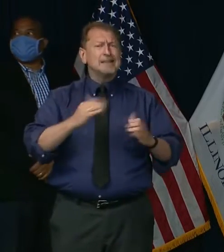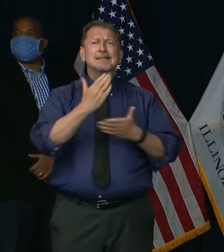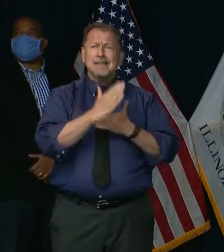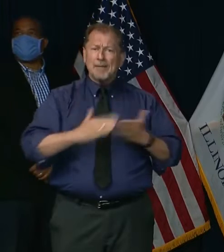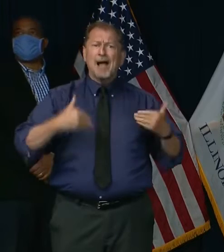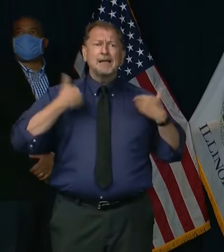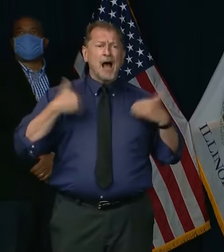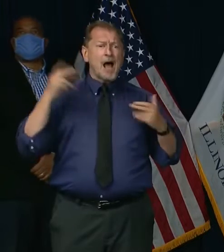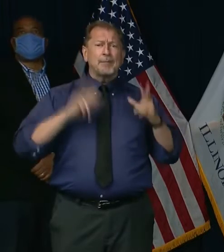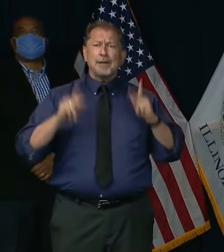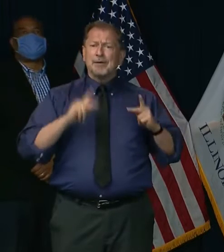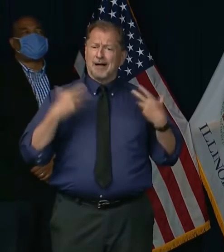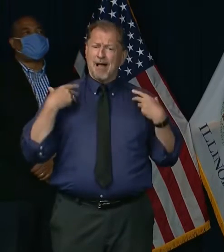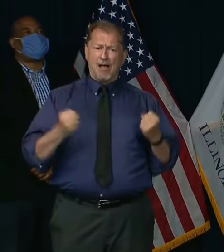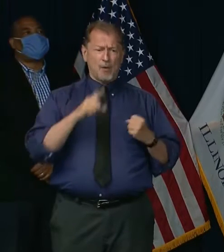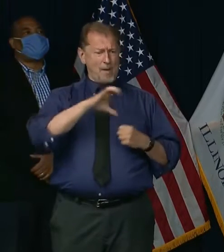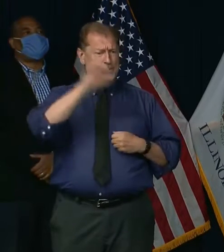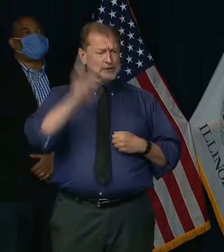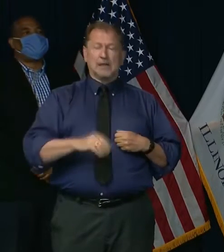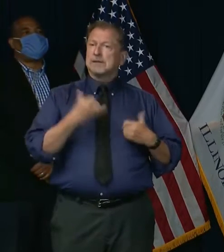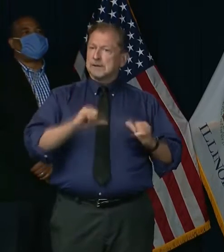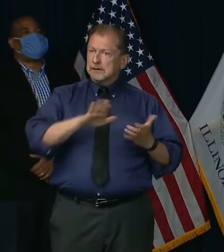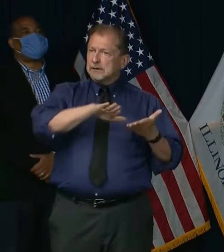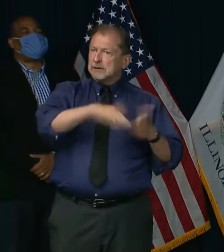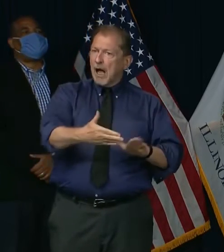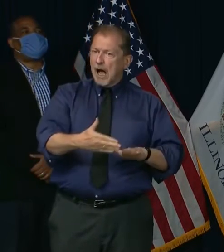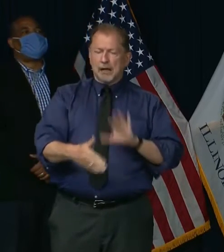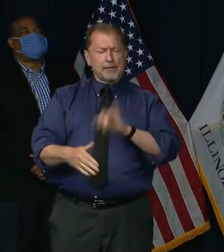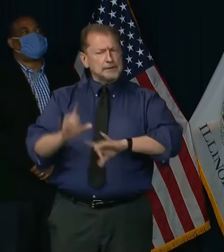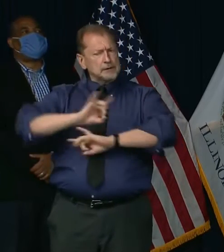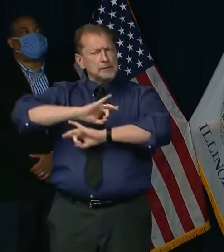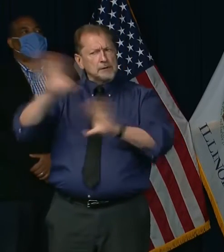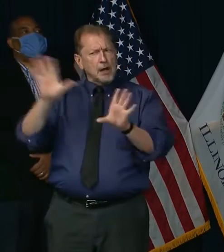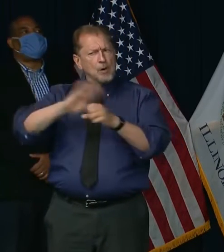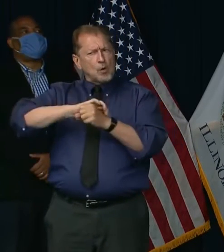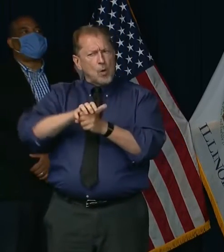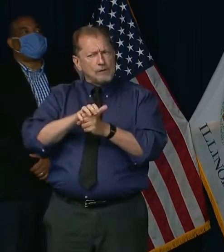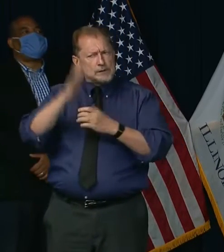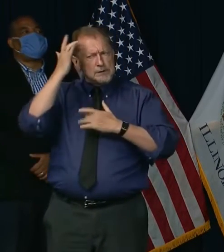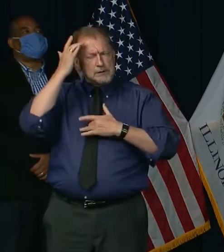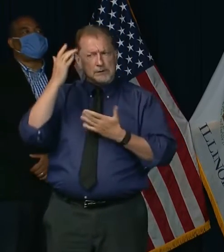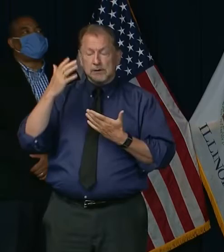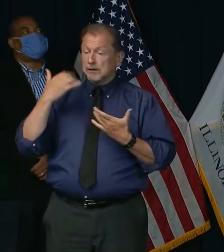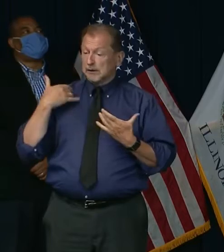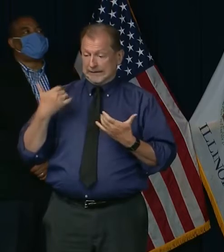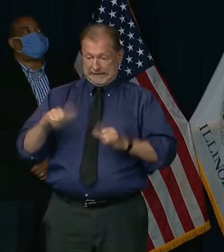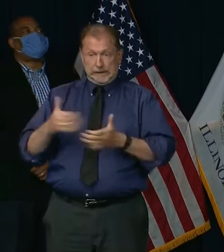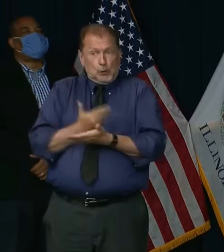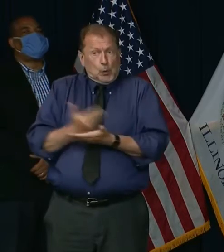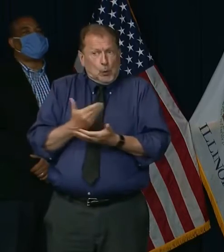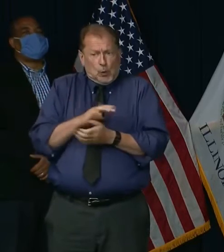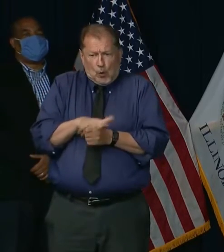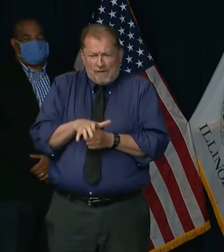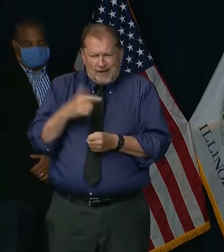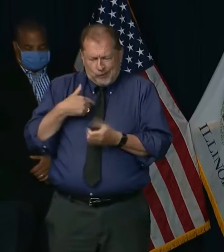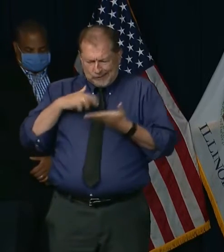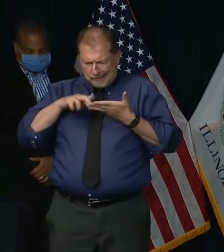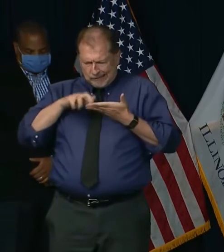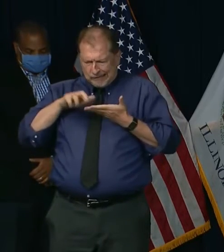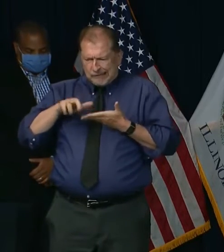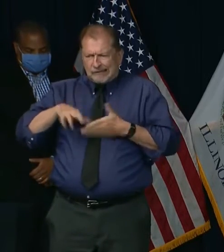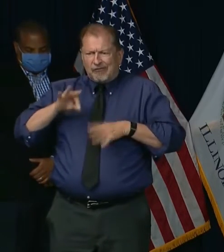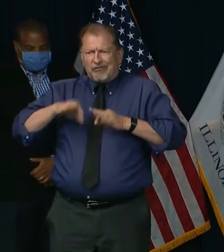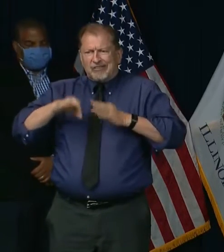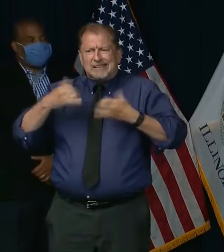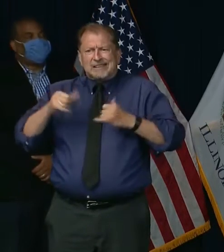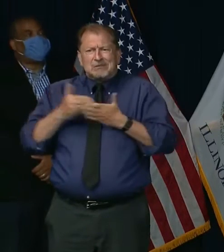people have lost their lives to this terrible new disease that we still know so little about. That's